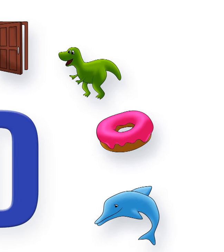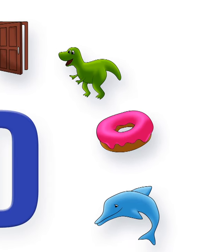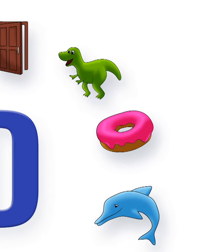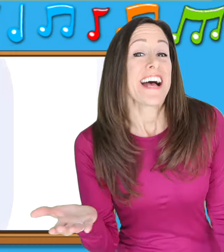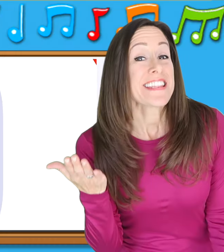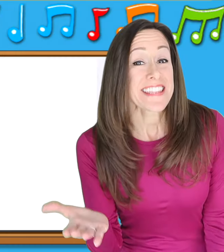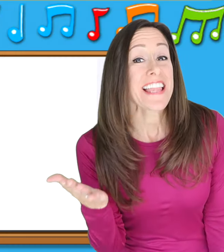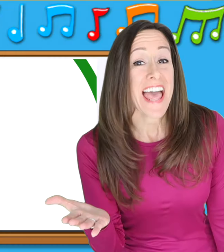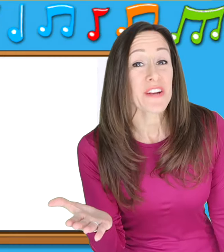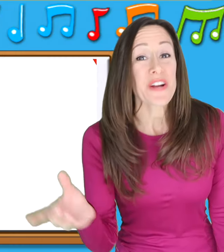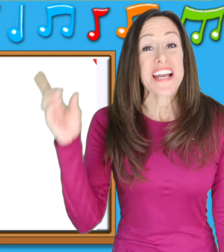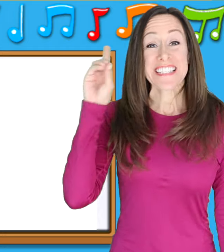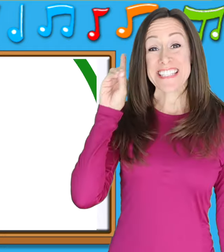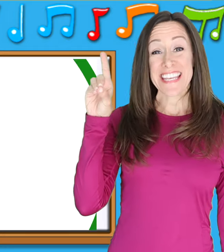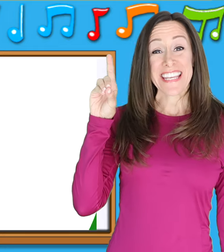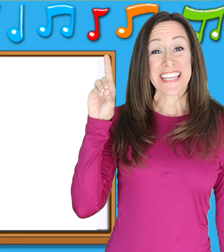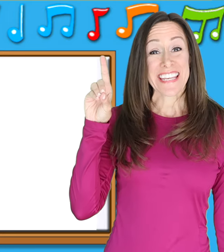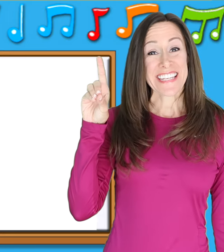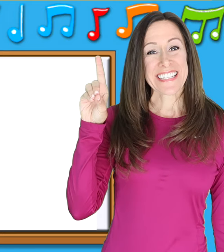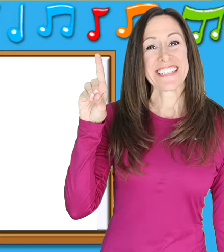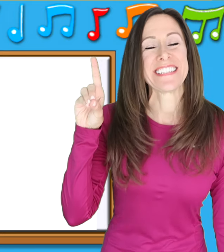The letter D D